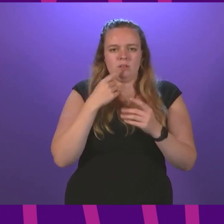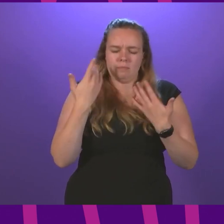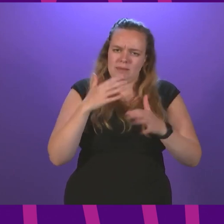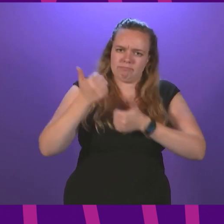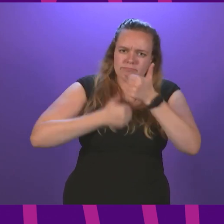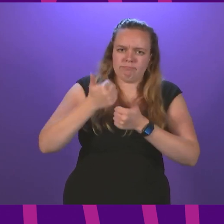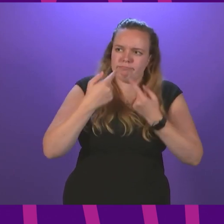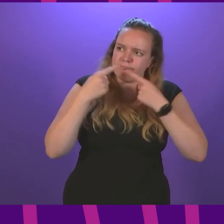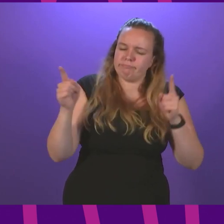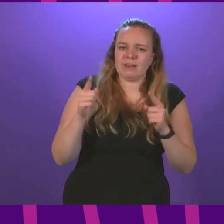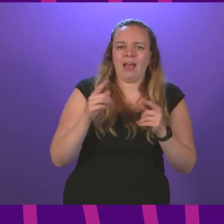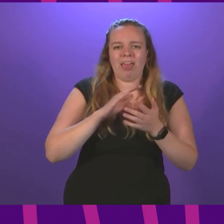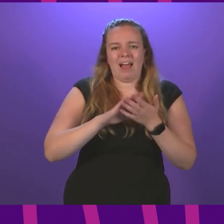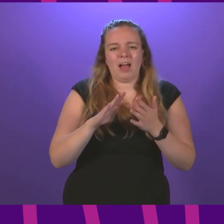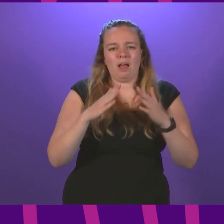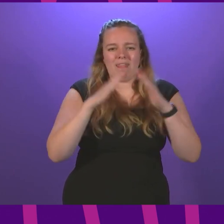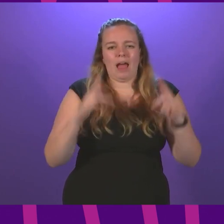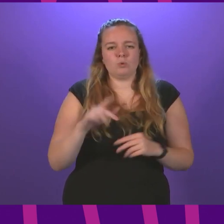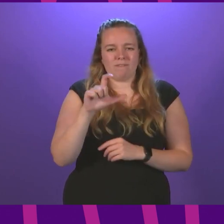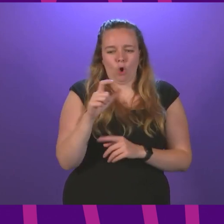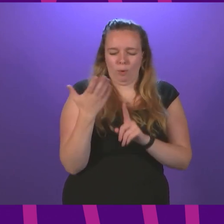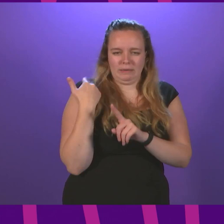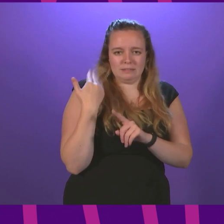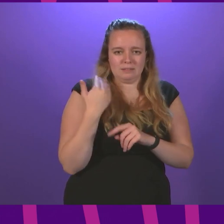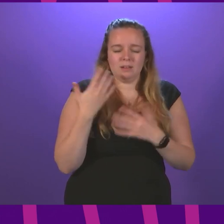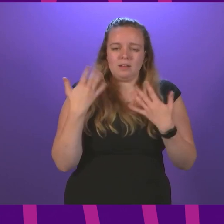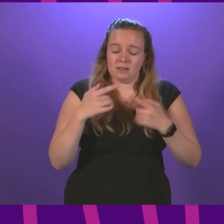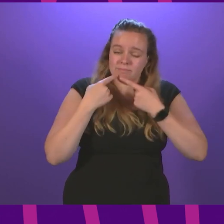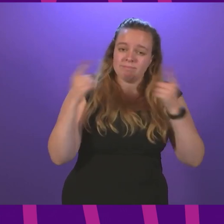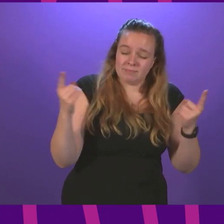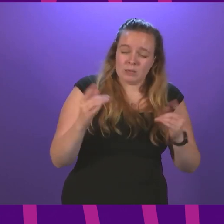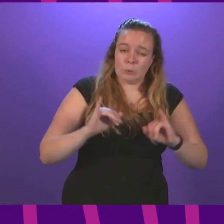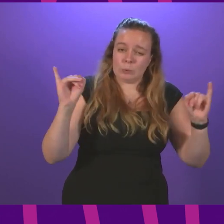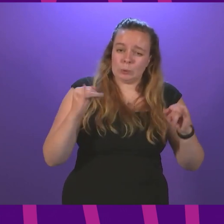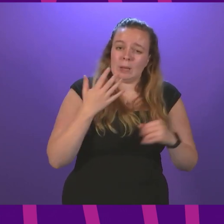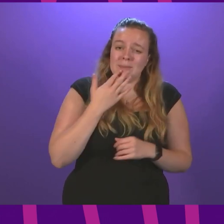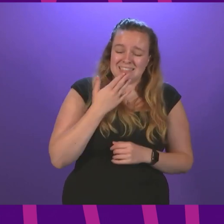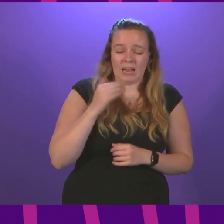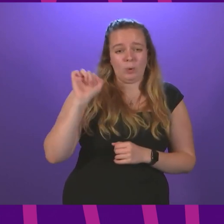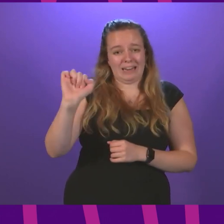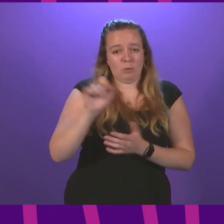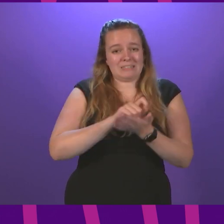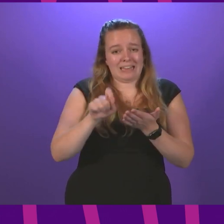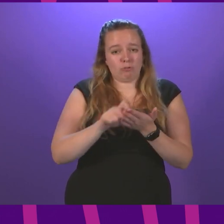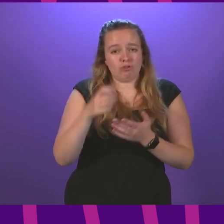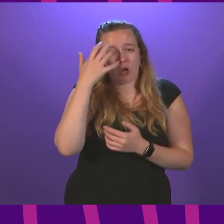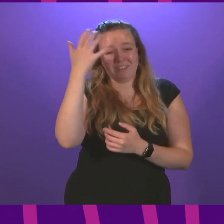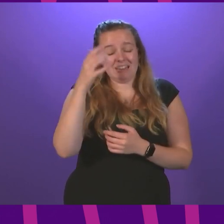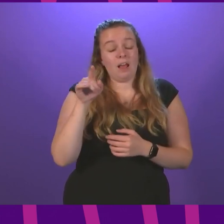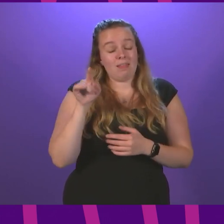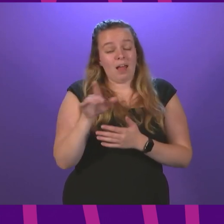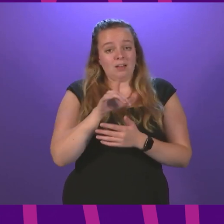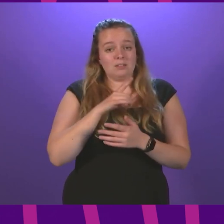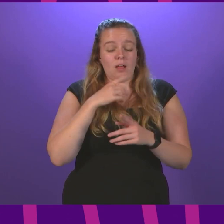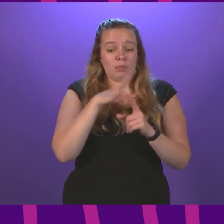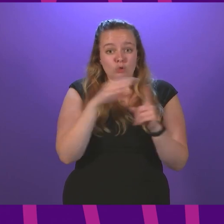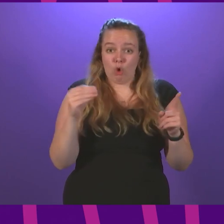speech in the House of Commons a couple of weeks ago. He admitted making a big mistake when he was Secretary of State. And that mistake is one the Scottish Tories